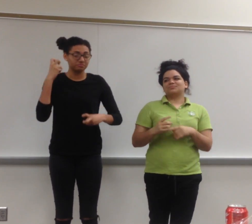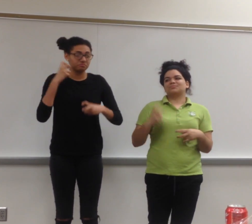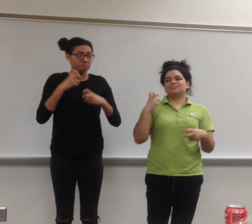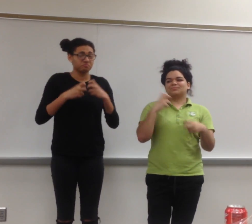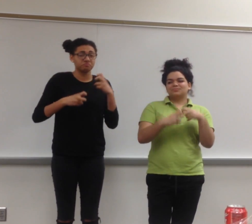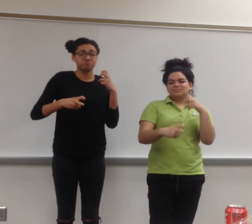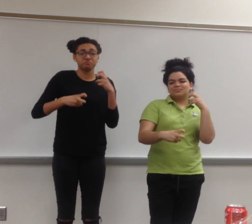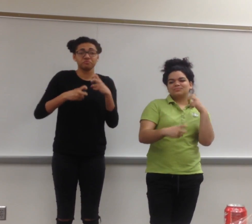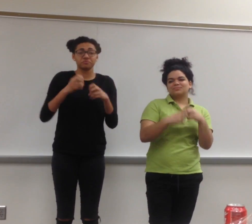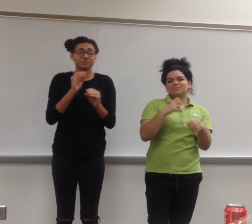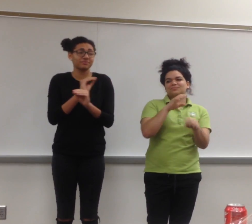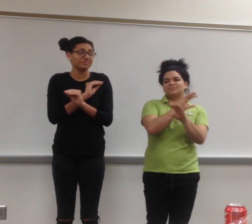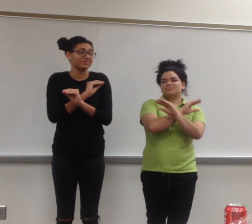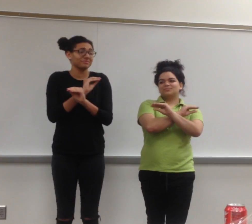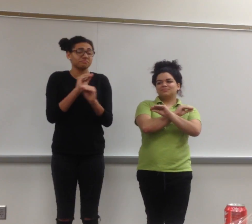but what I can't decide,